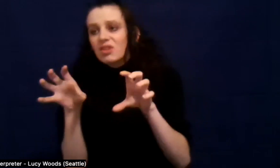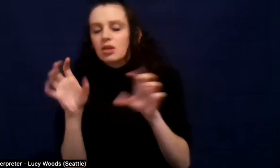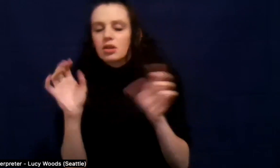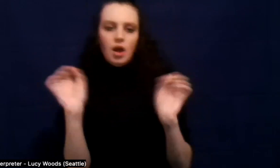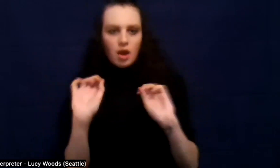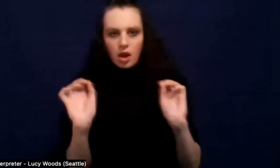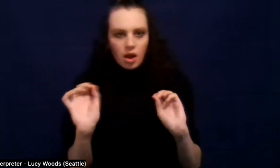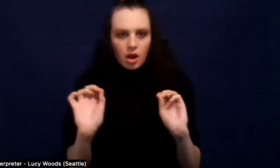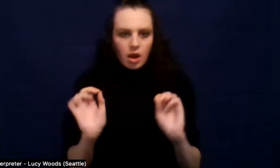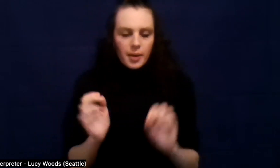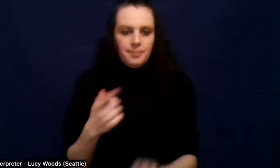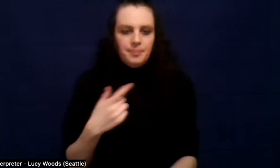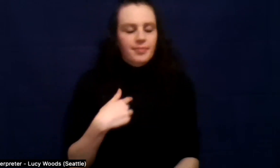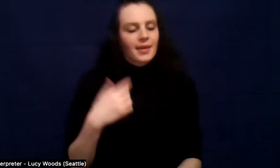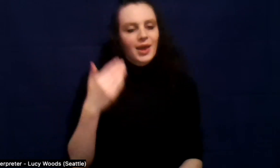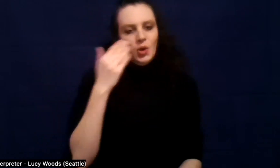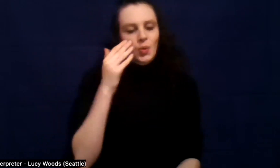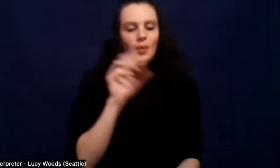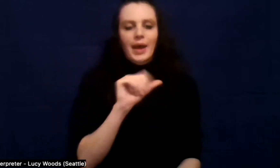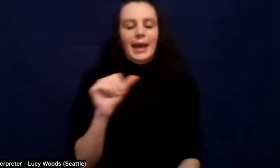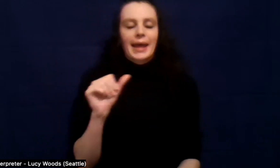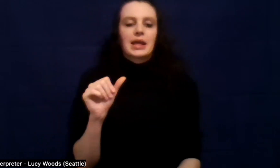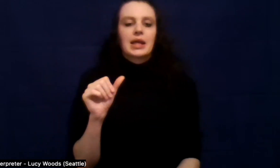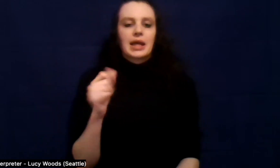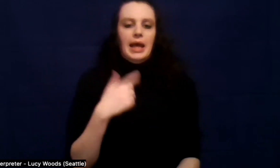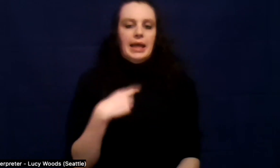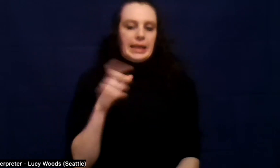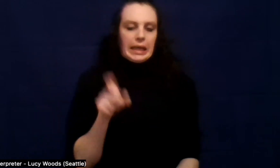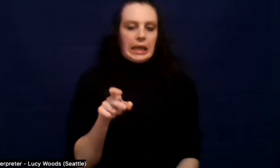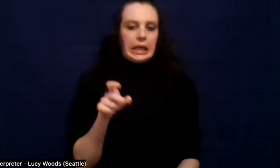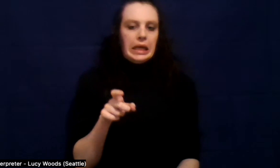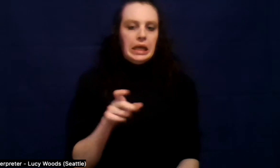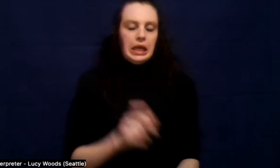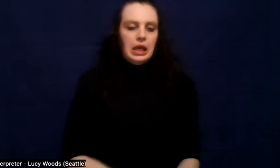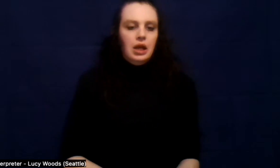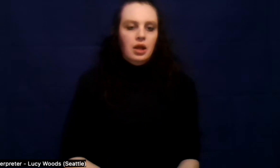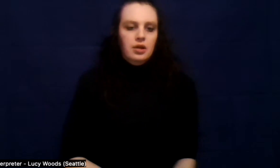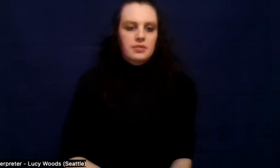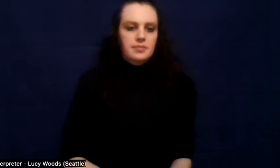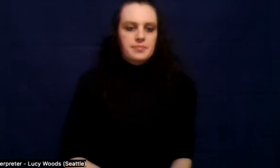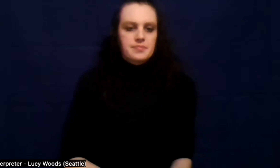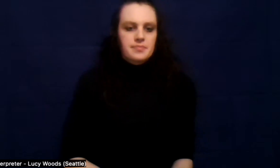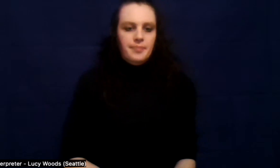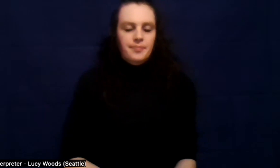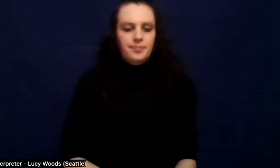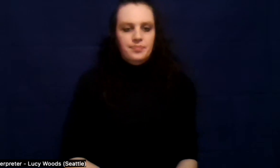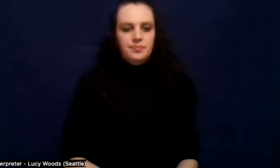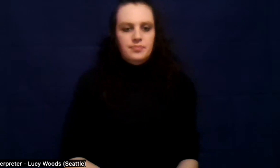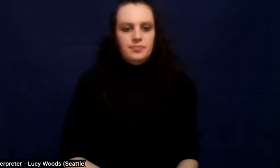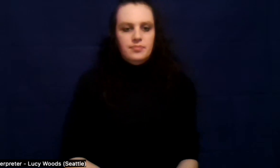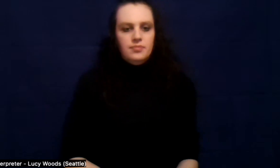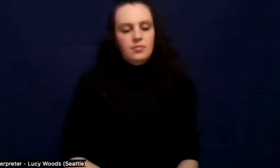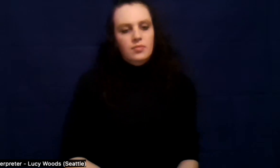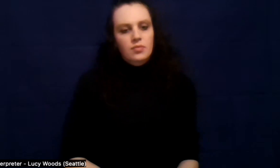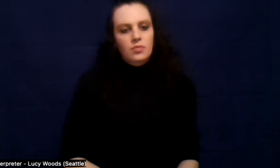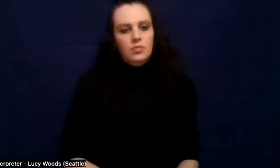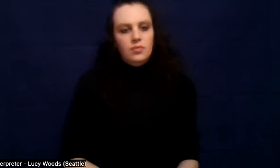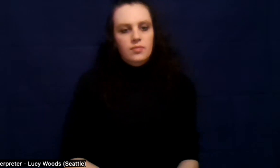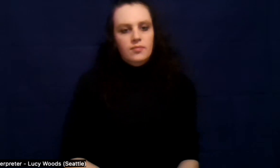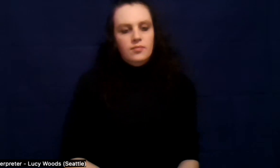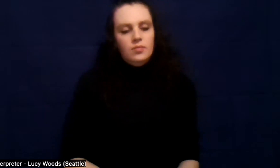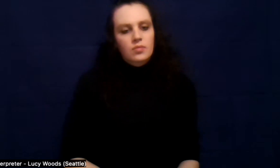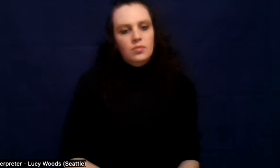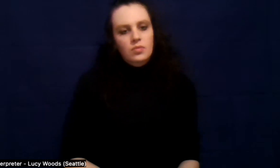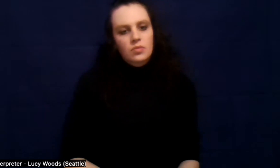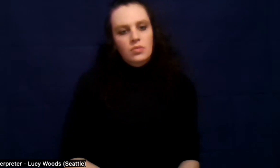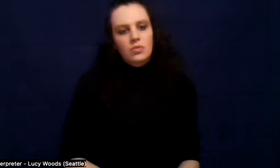but I just knew that it was for me. I just knew that there was something